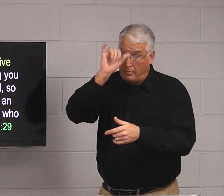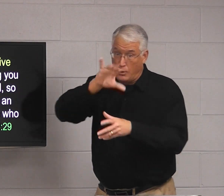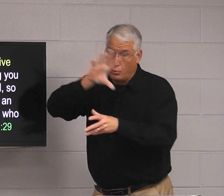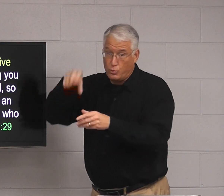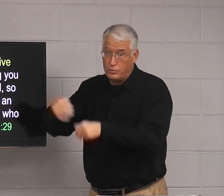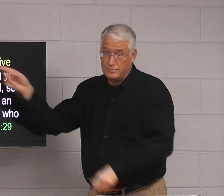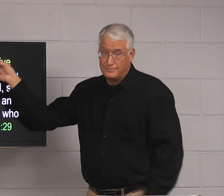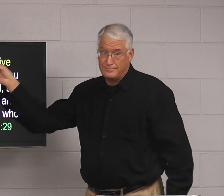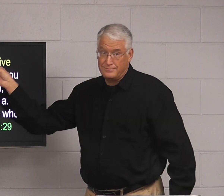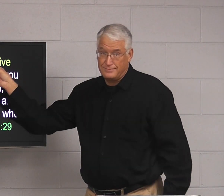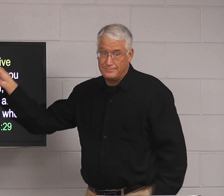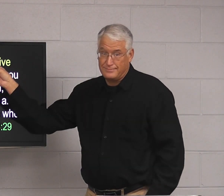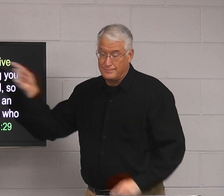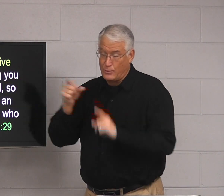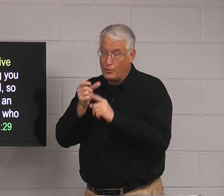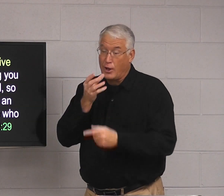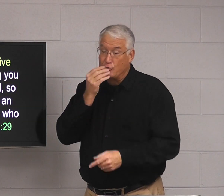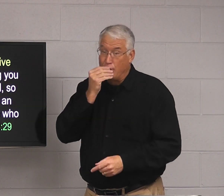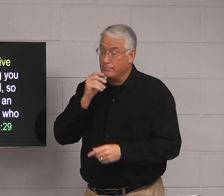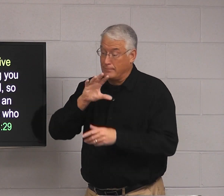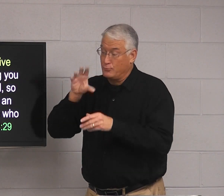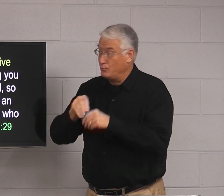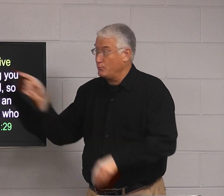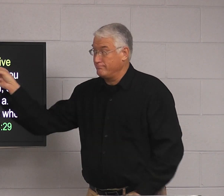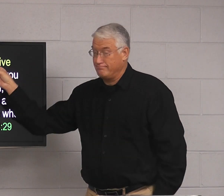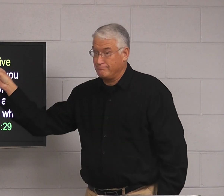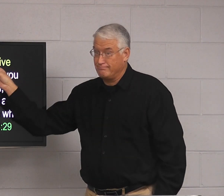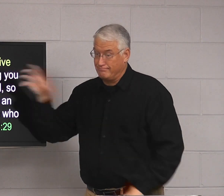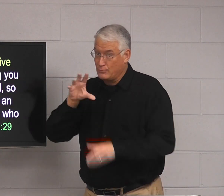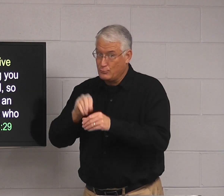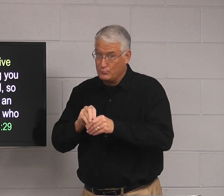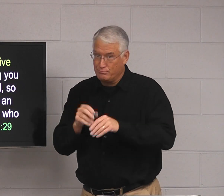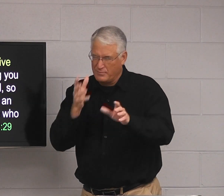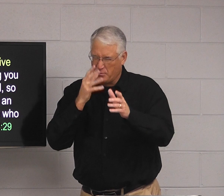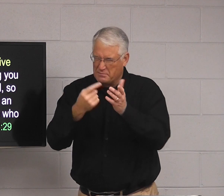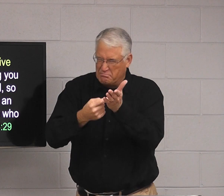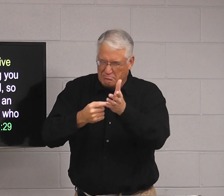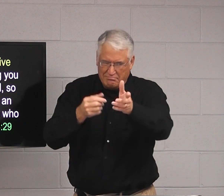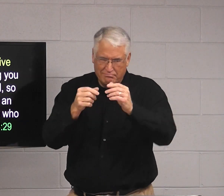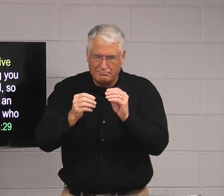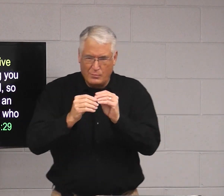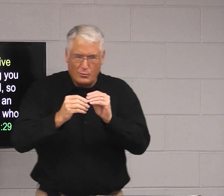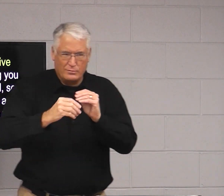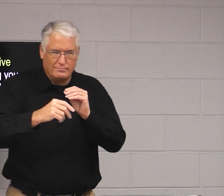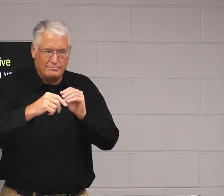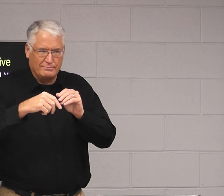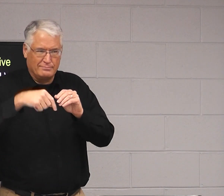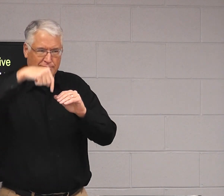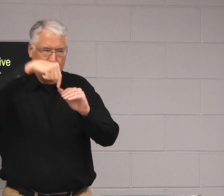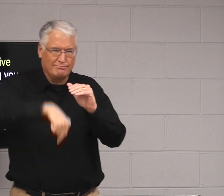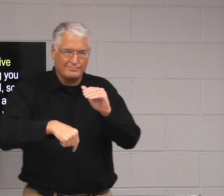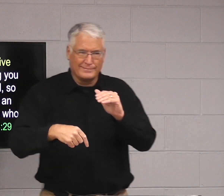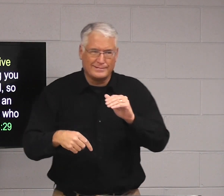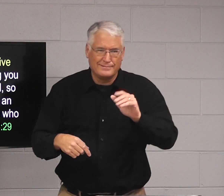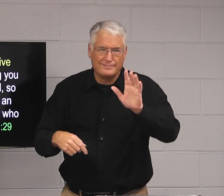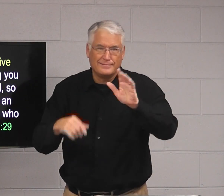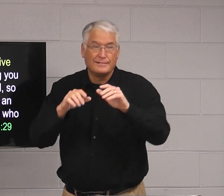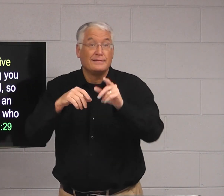But you have to understand it is included in this. When you tell somebody to shut up, that is included in abusive language. So we'll go a little bit